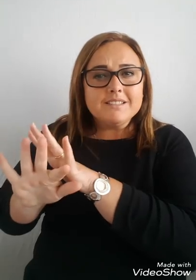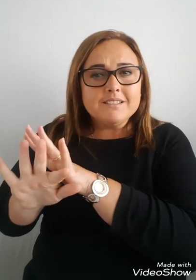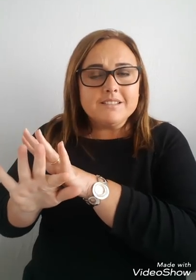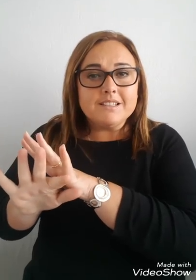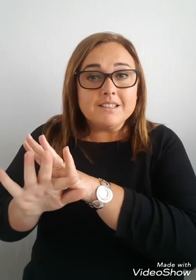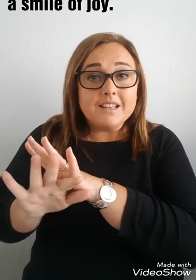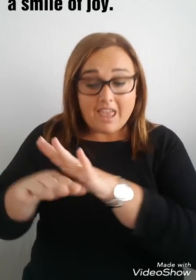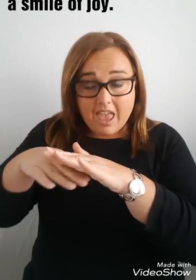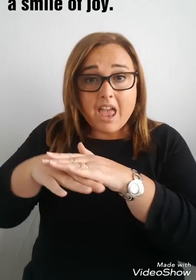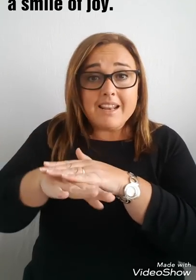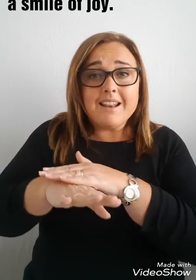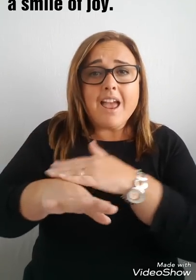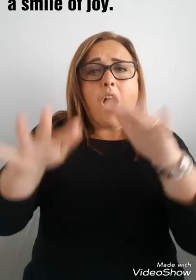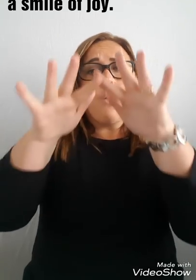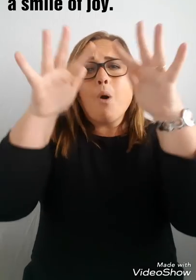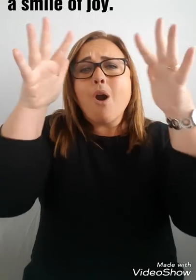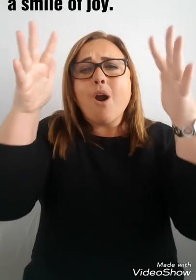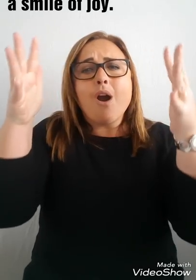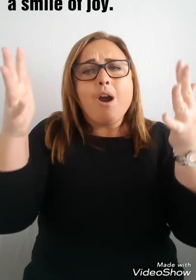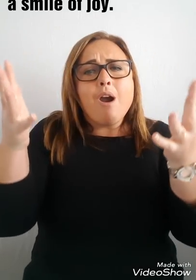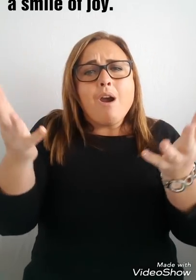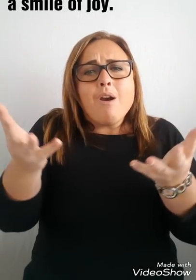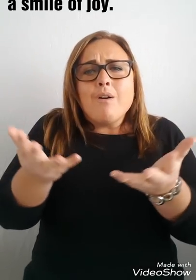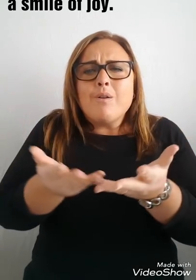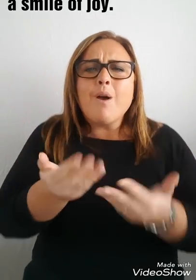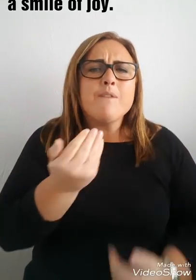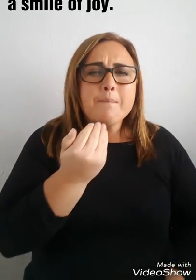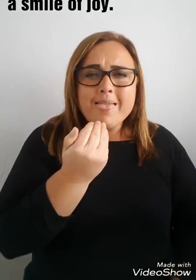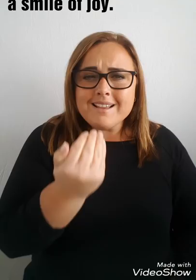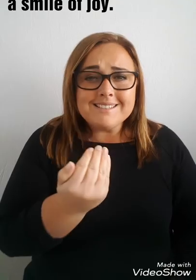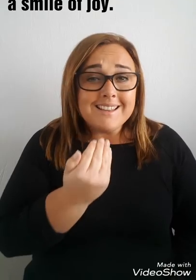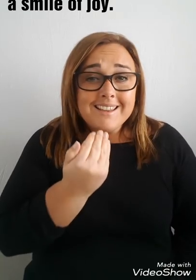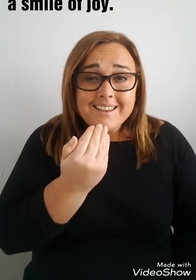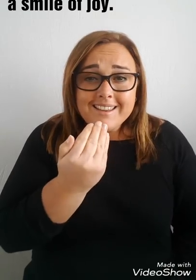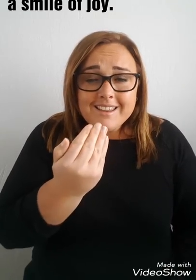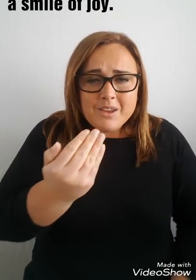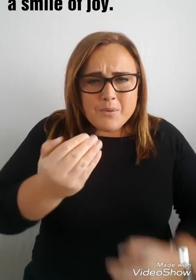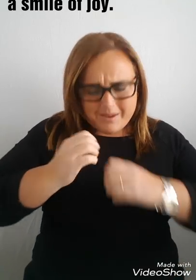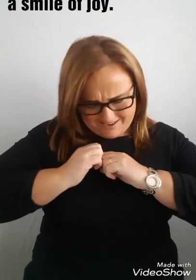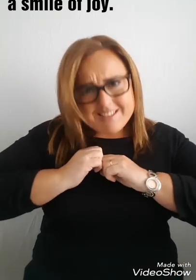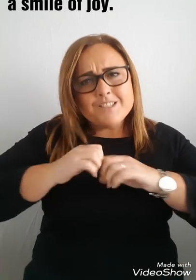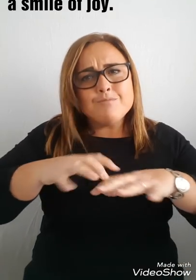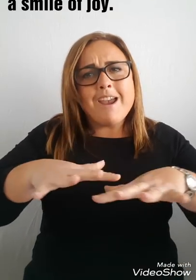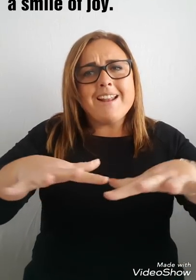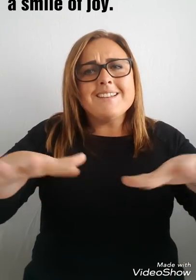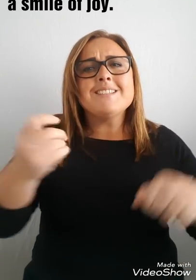and in our world of plenty, we can spread a